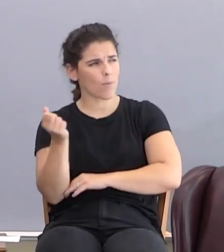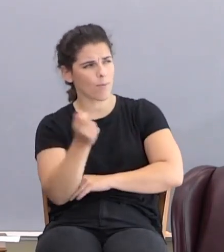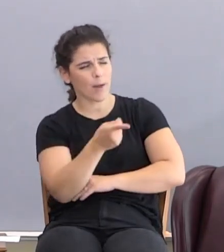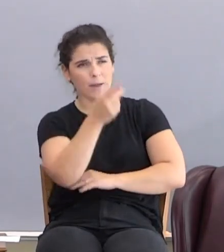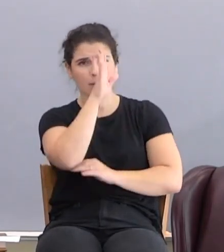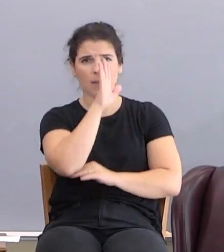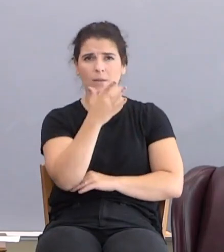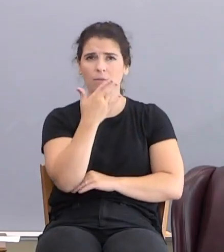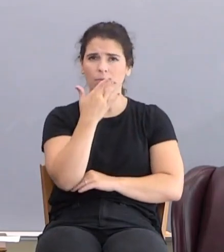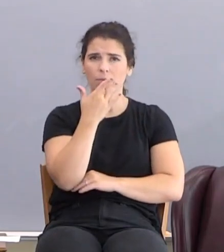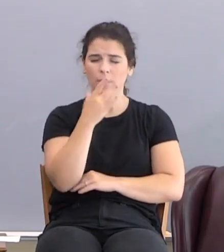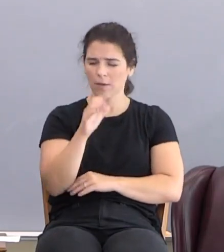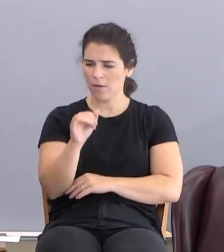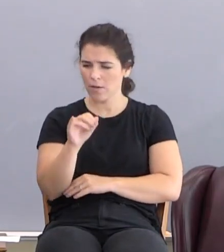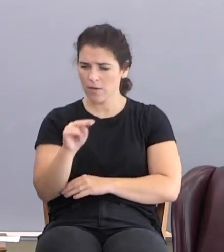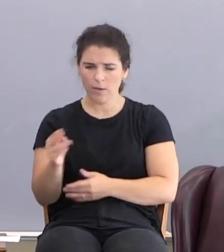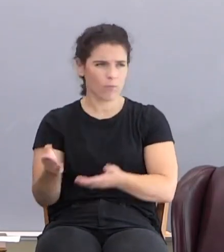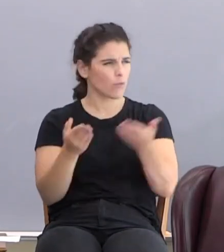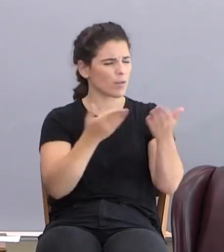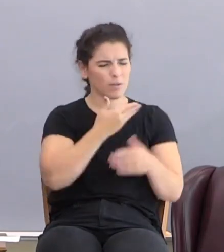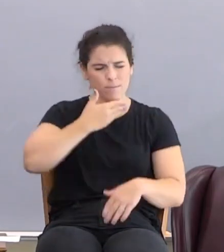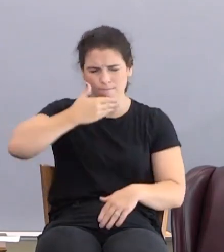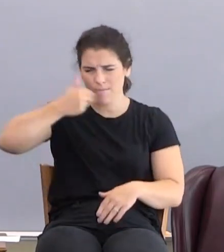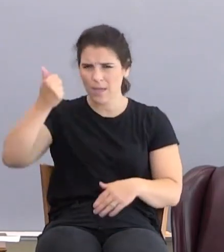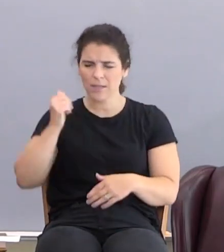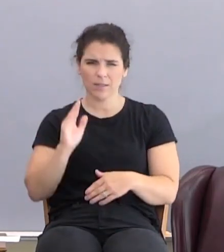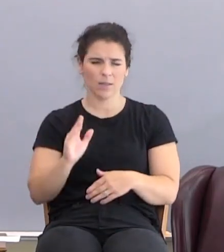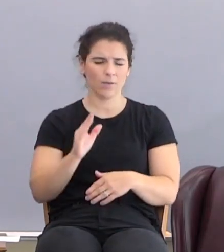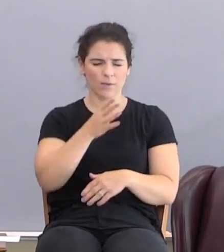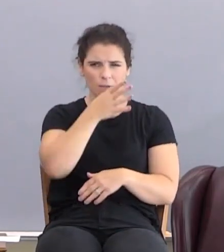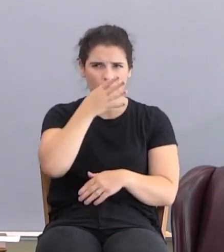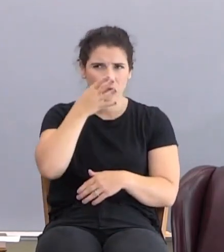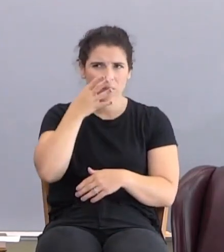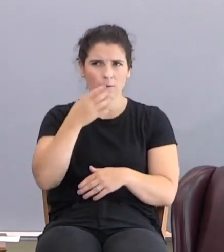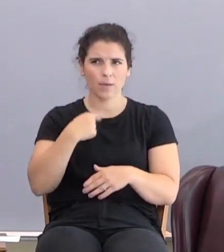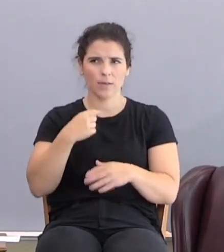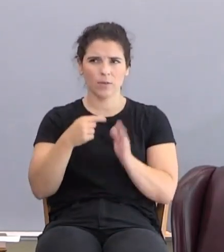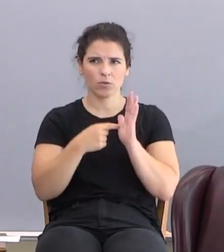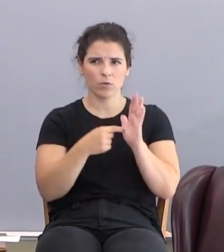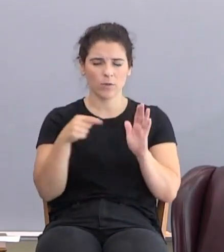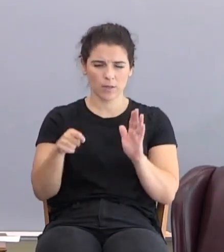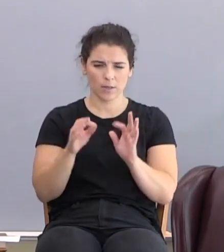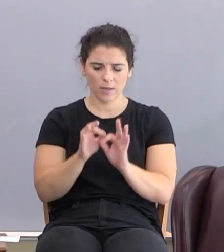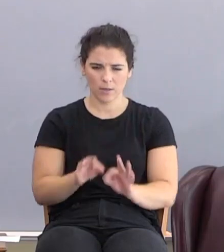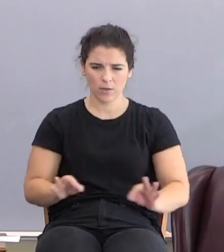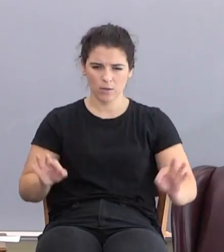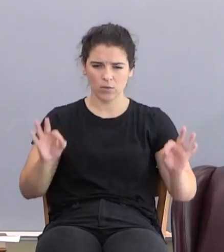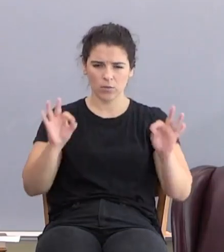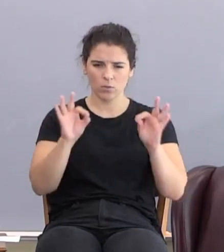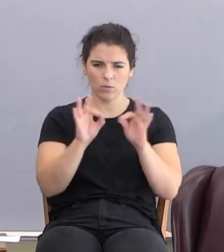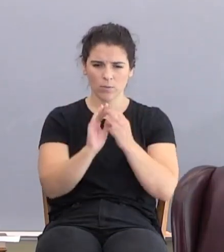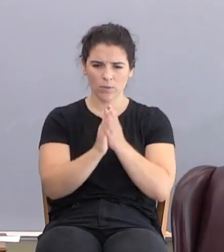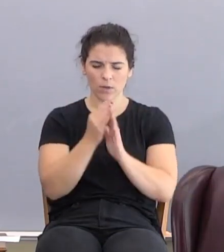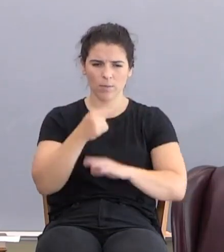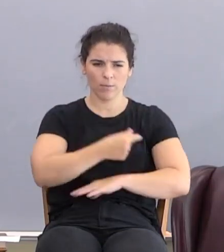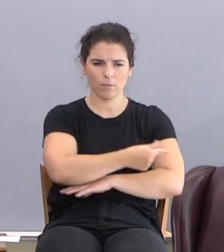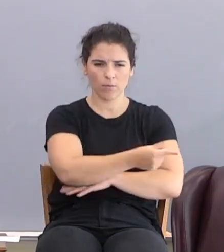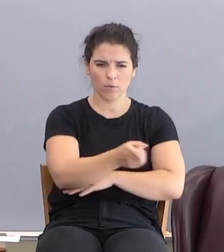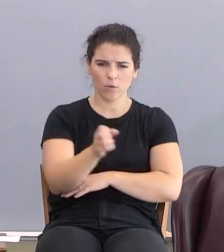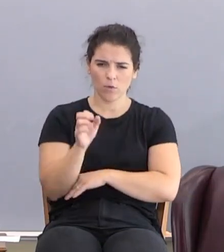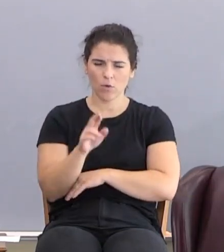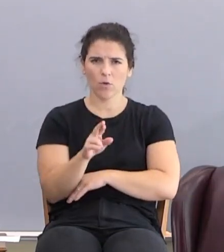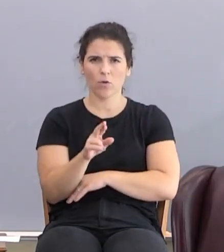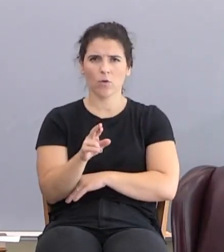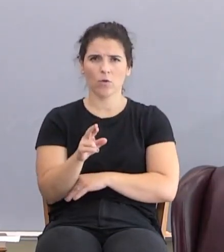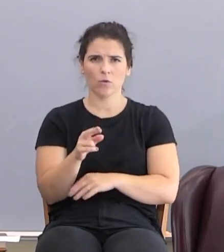And Cain brings the best that he's done. He's demonstrated, I am worthy to be the gardener. I'm worthy to